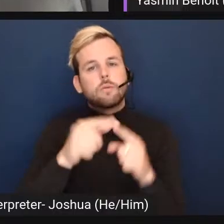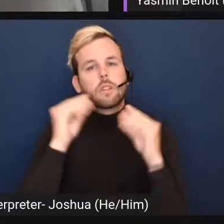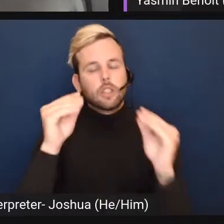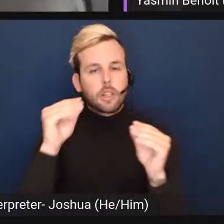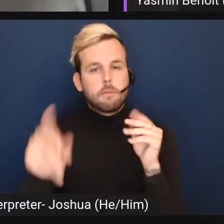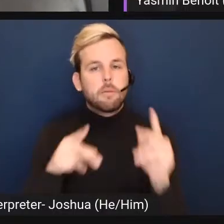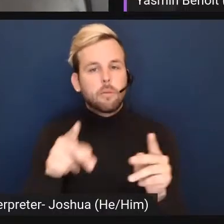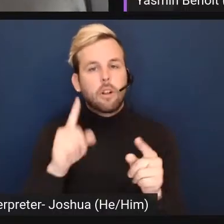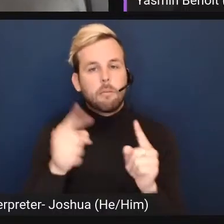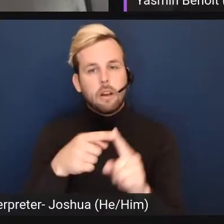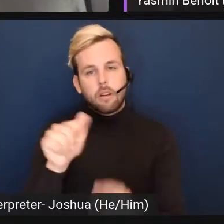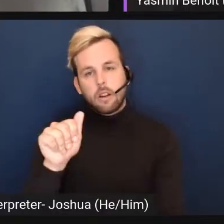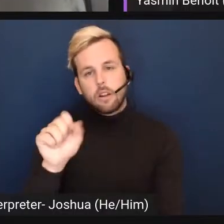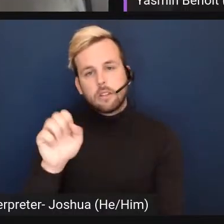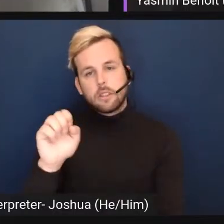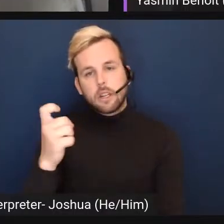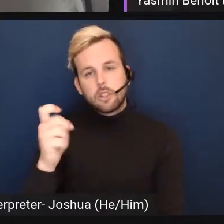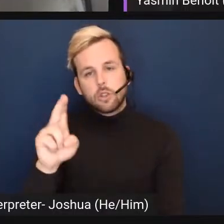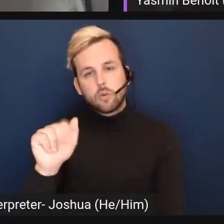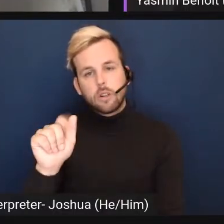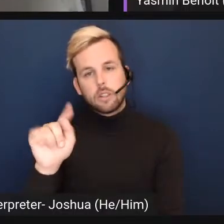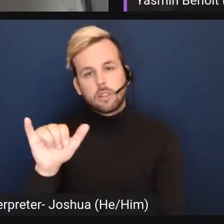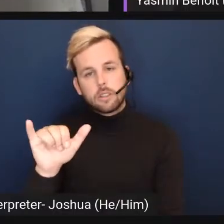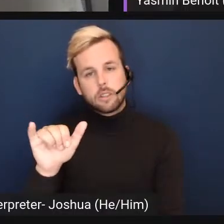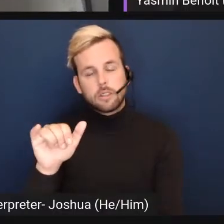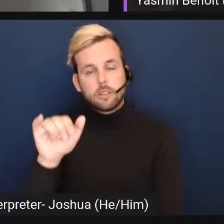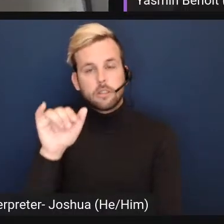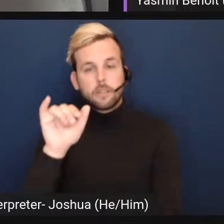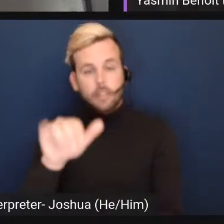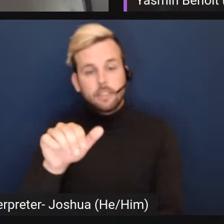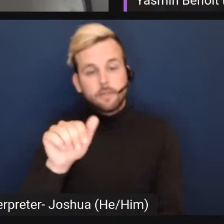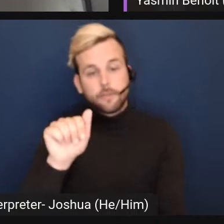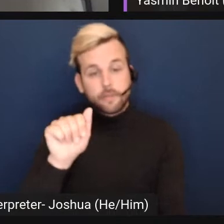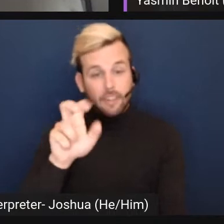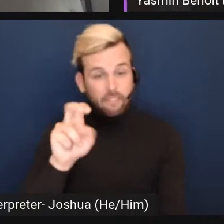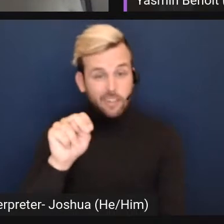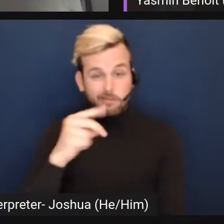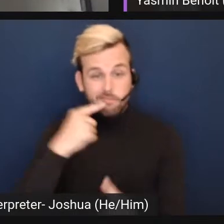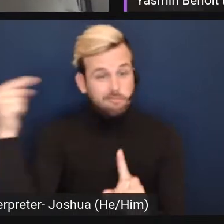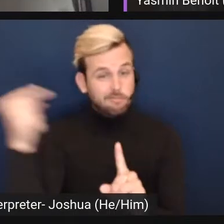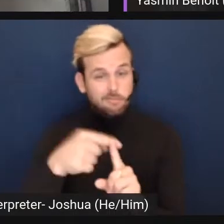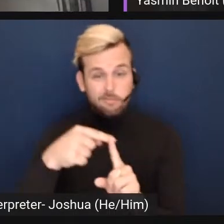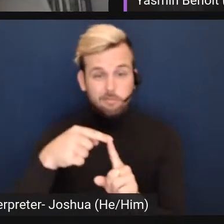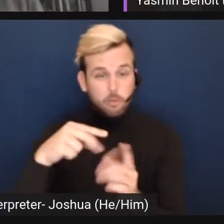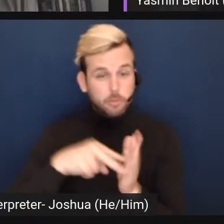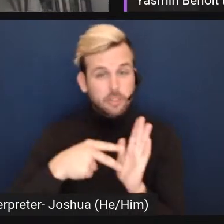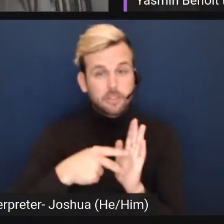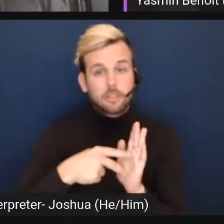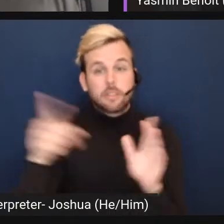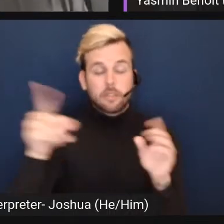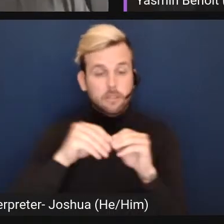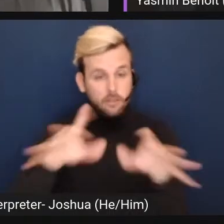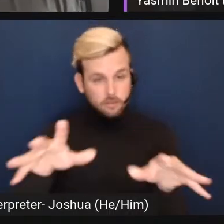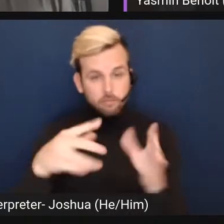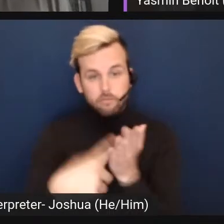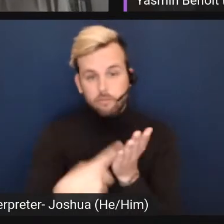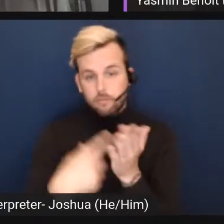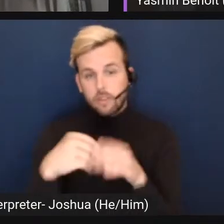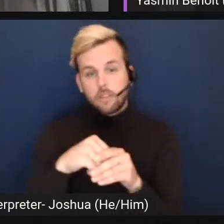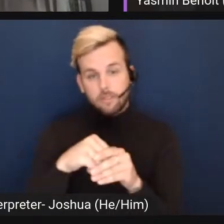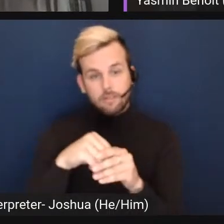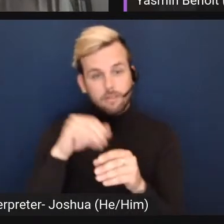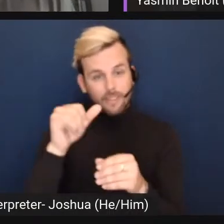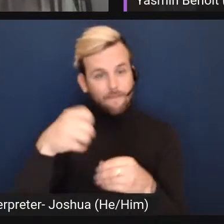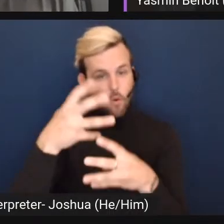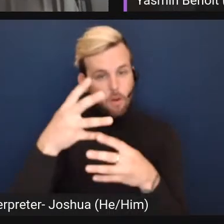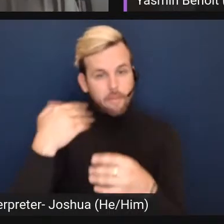people about asexuality which is what is avon's main purpose that is something that has been echoed in the forum quite a